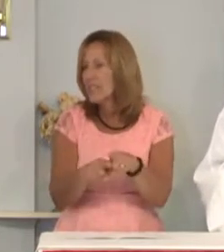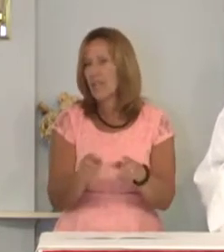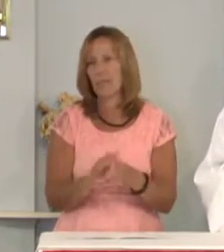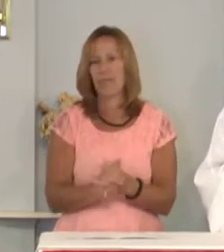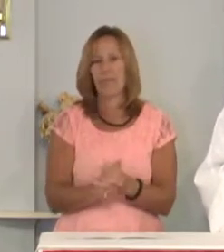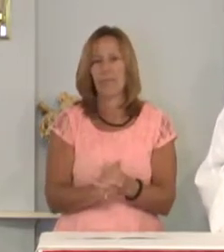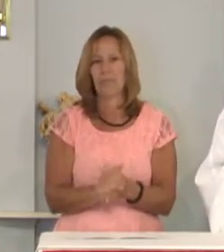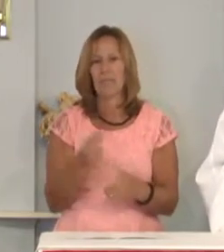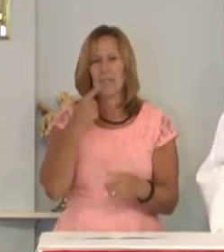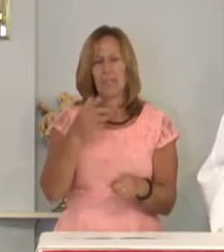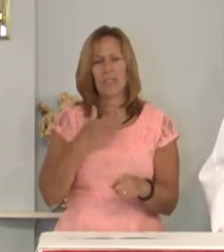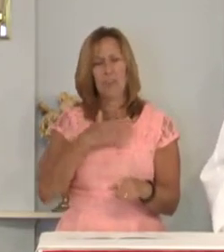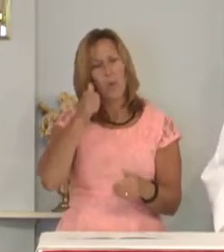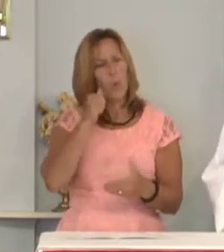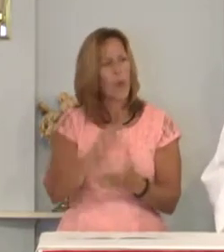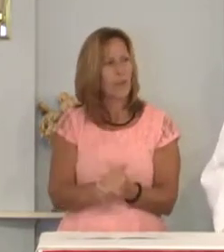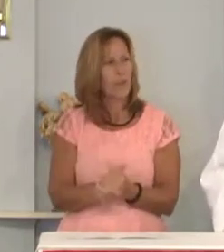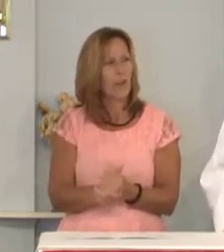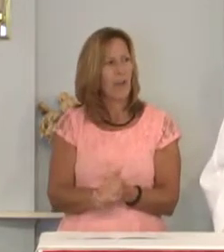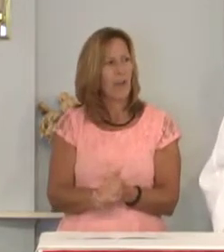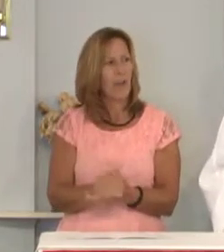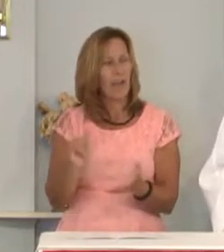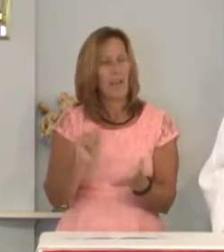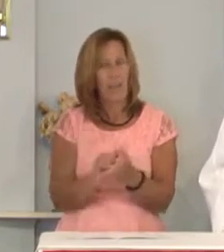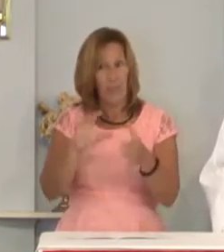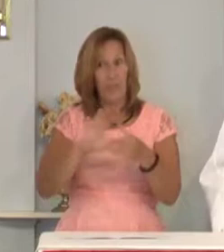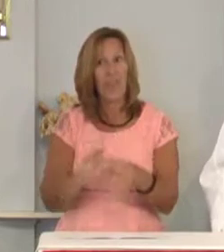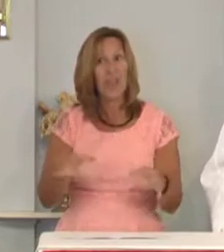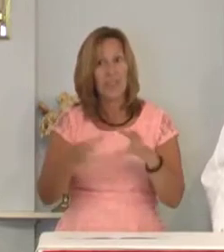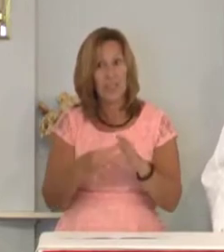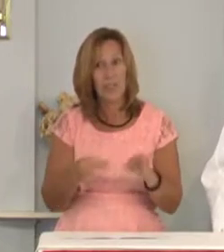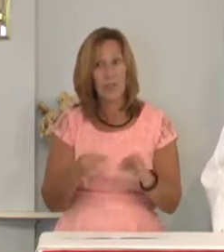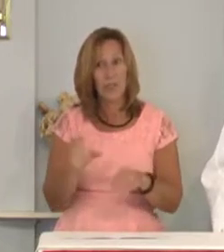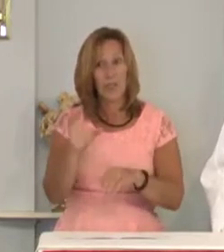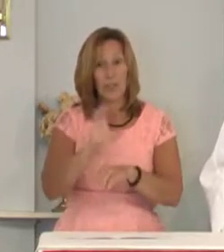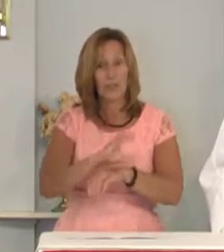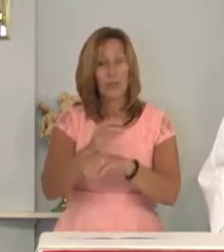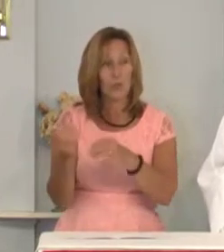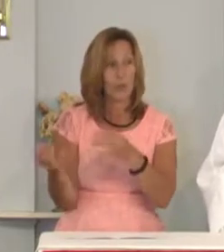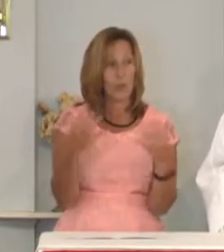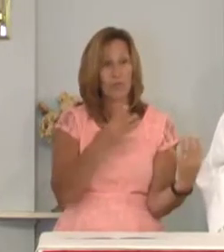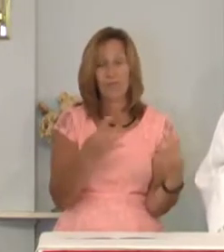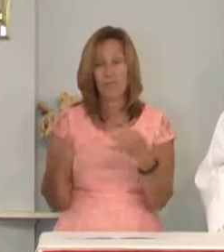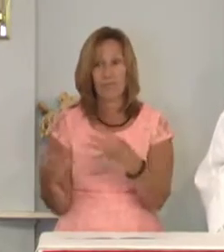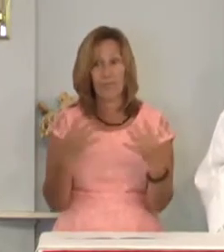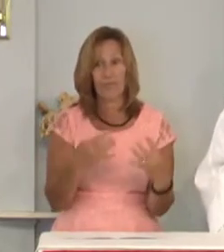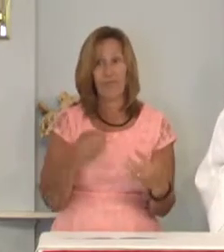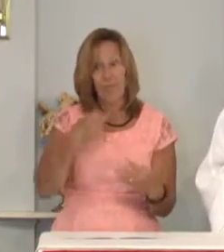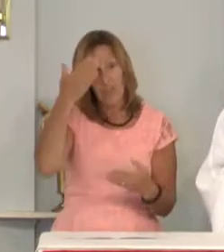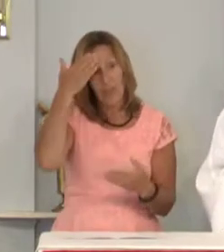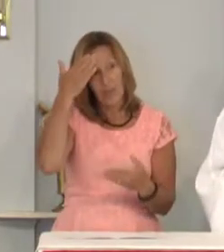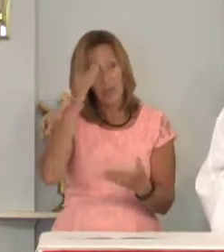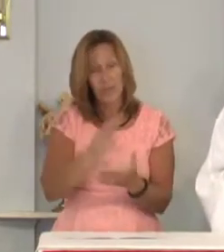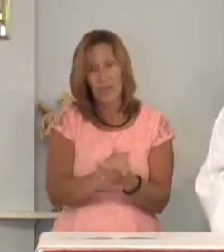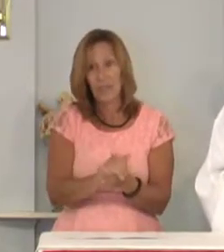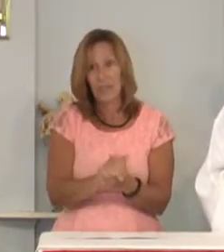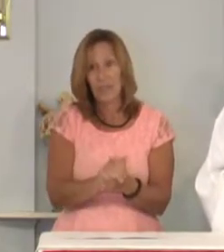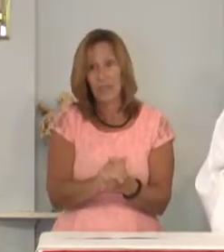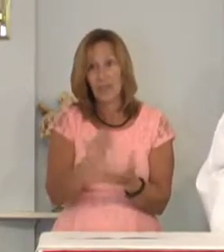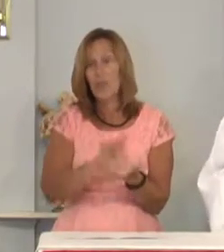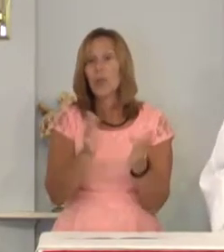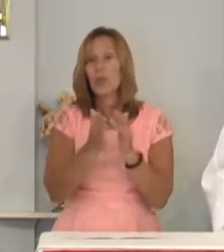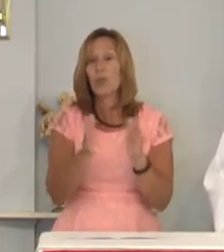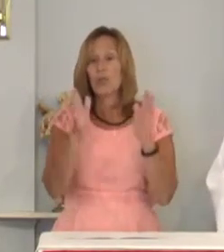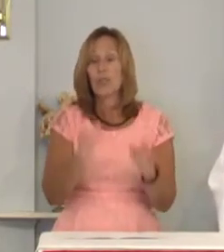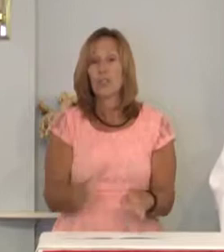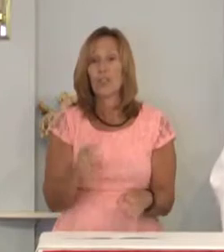And I said to my wife, I bet that's a story of church fights, of Christians who